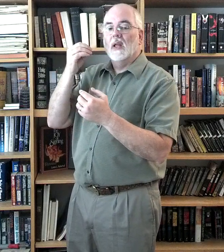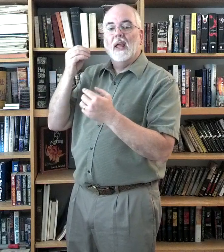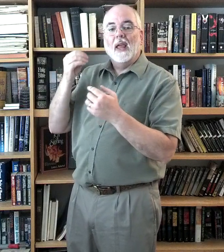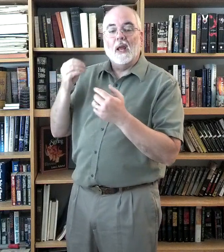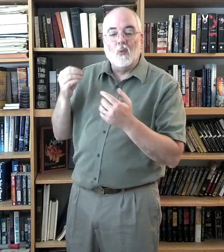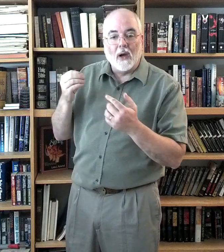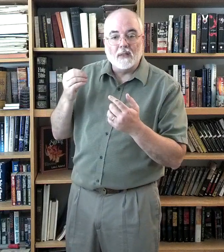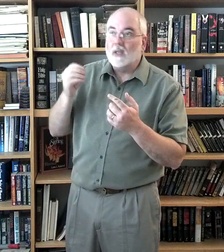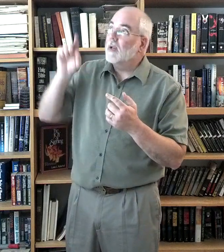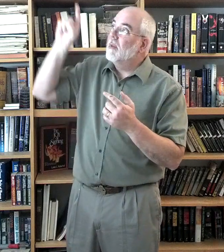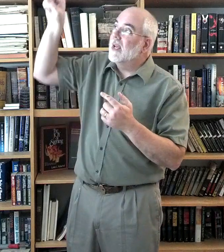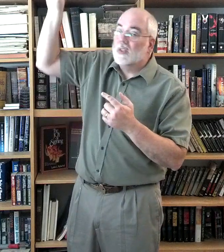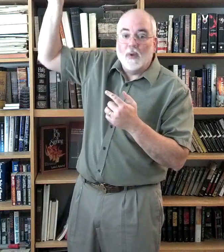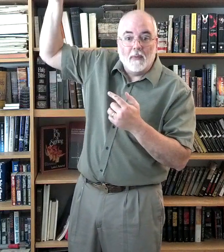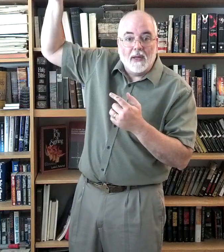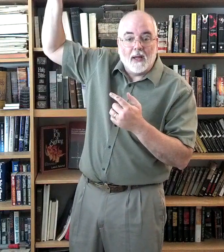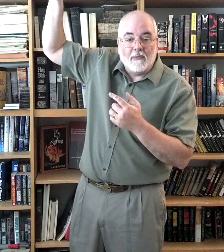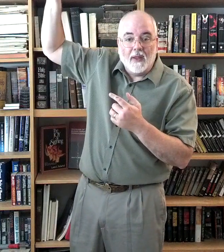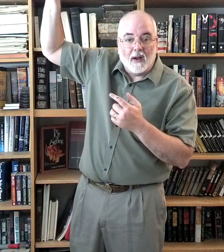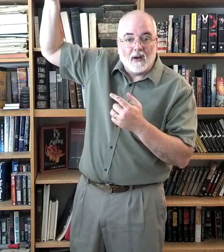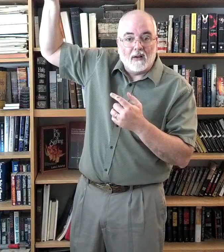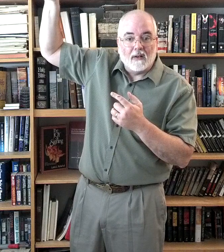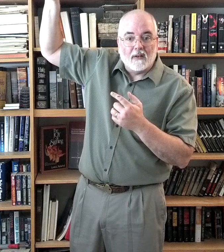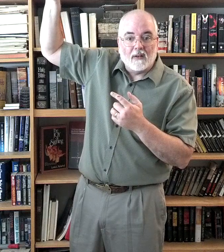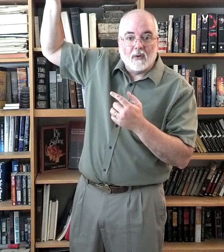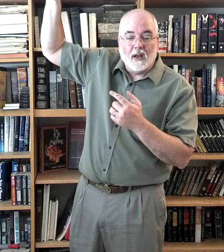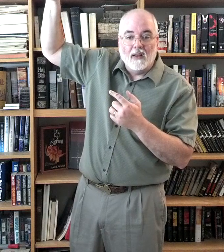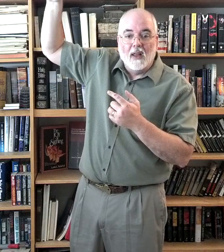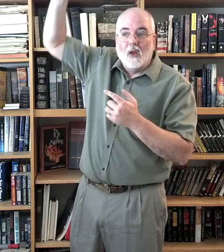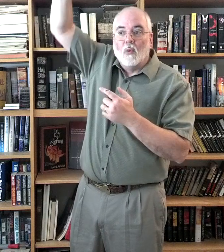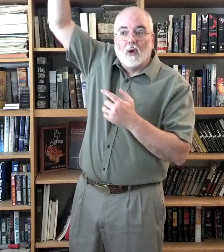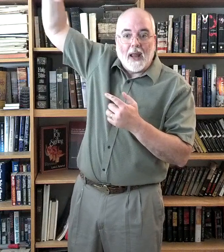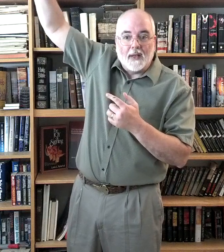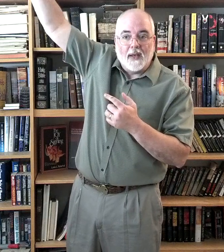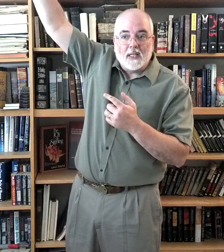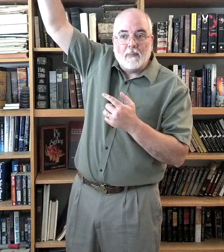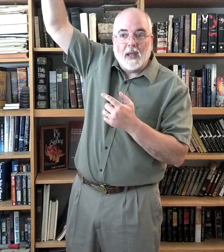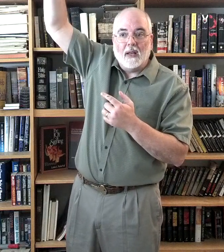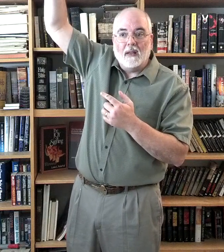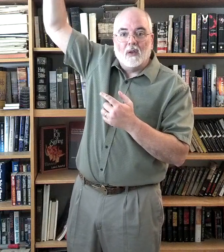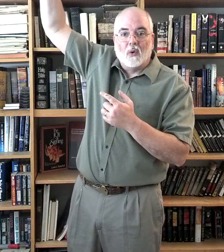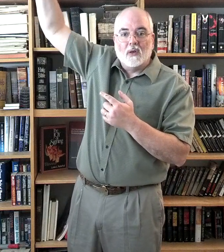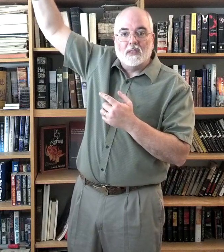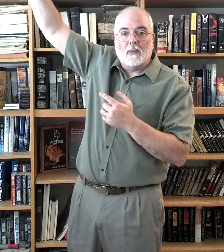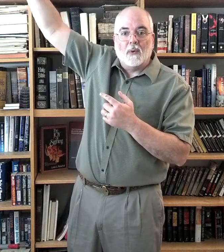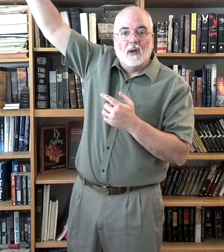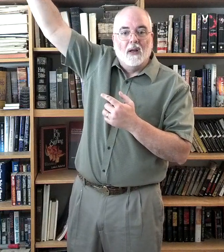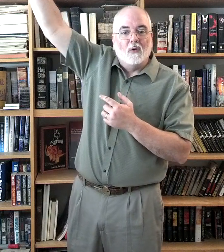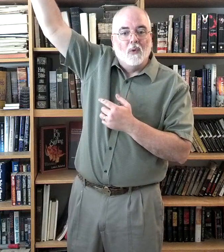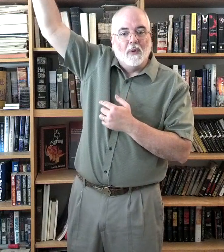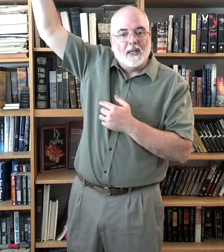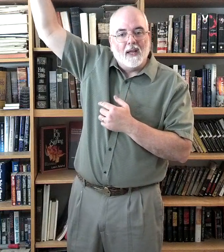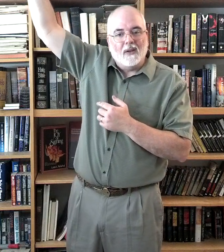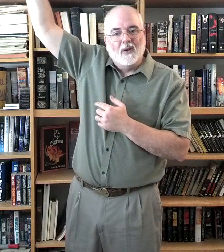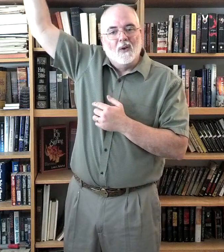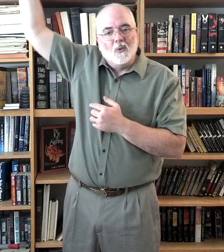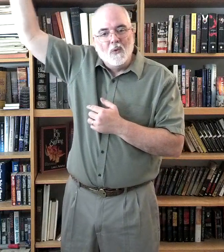And where is it going to be? It's going to be up there. Right? We're anticipating the Lord's Supper when we take it with